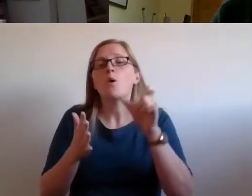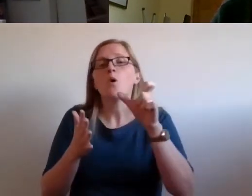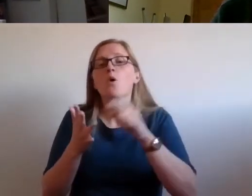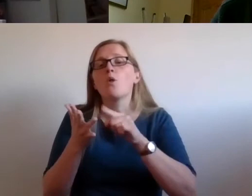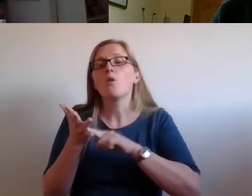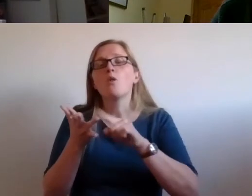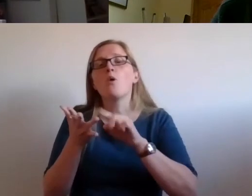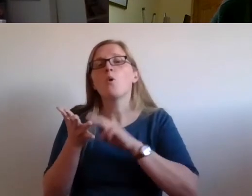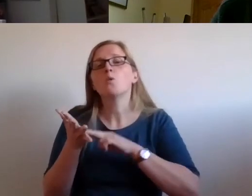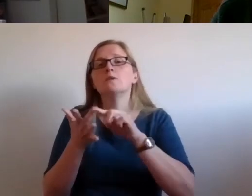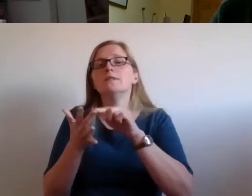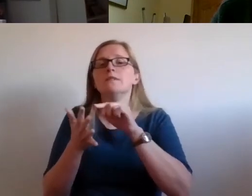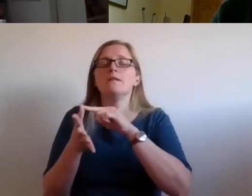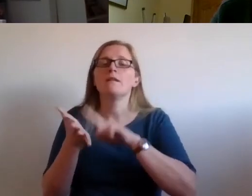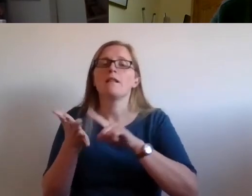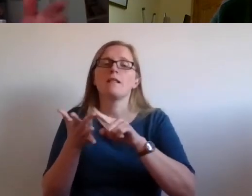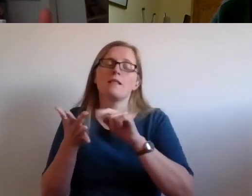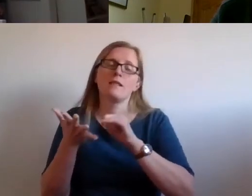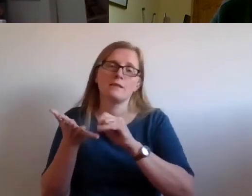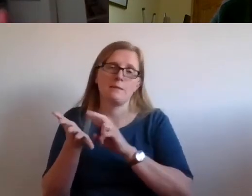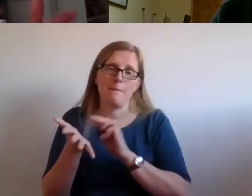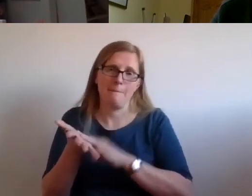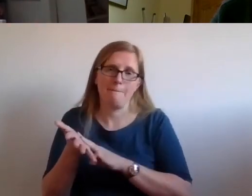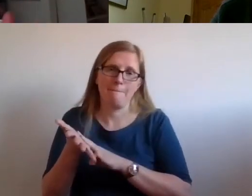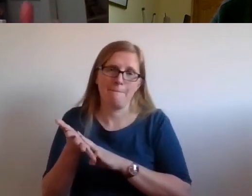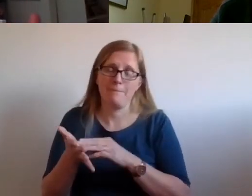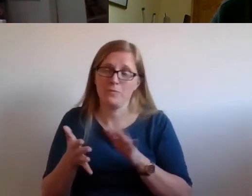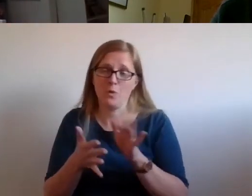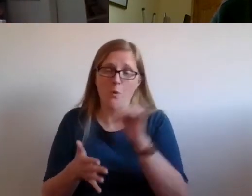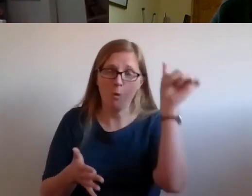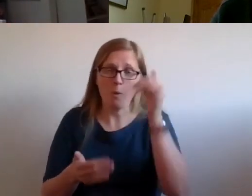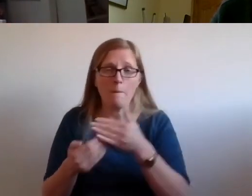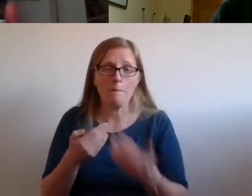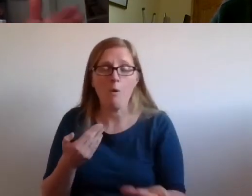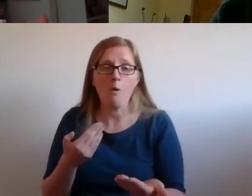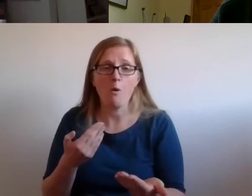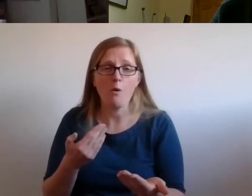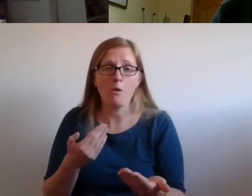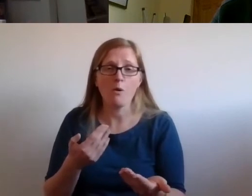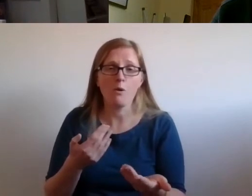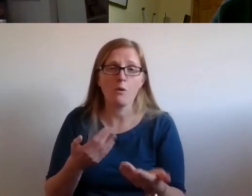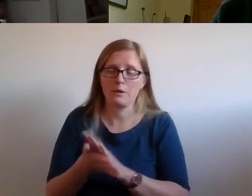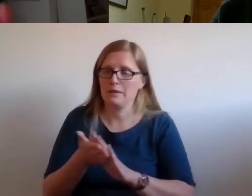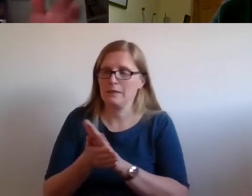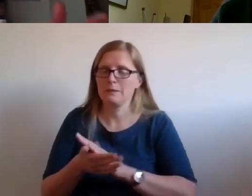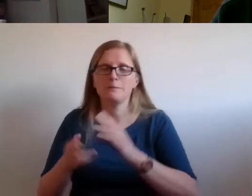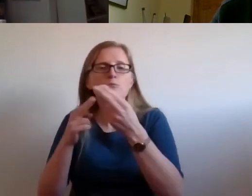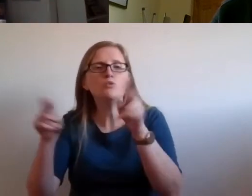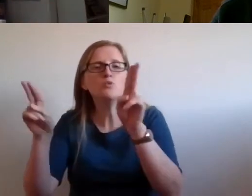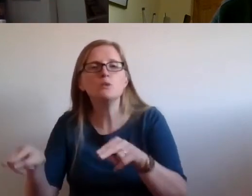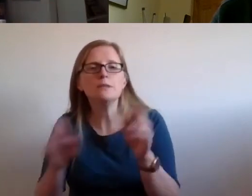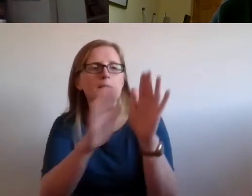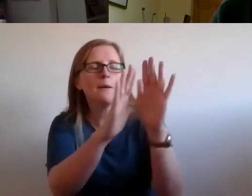street names, etc. So, and the place for museums and libraries to be archives of that and to provide